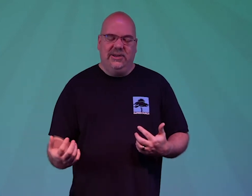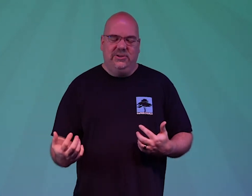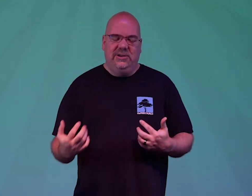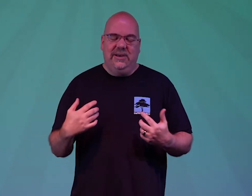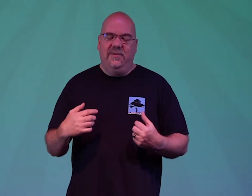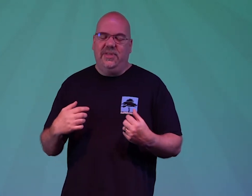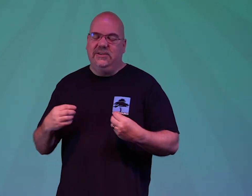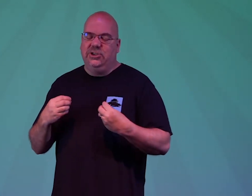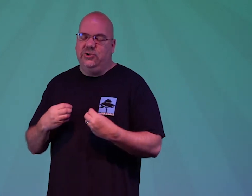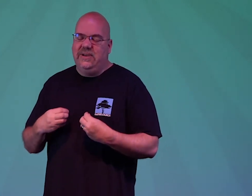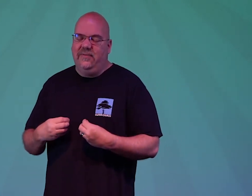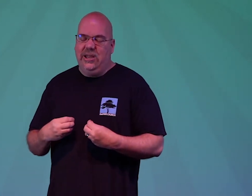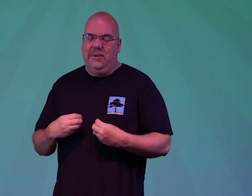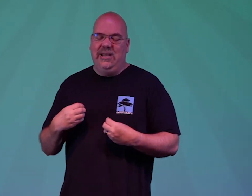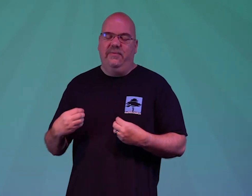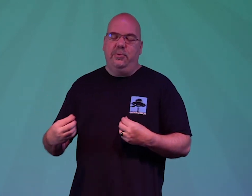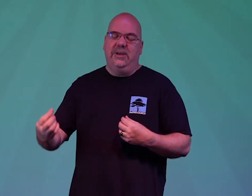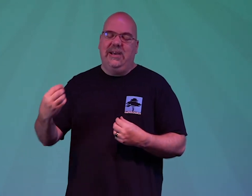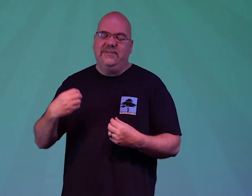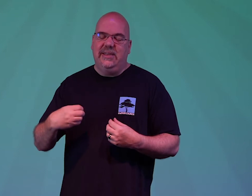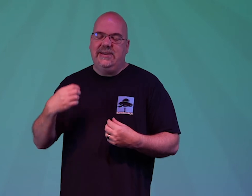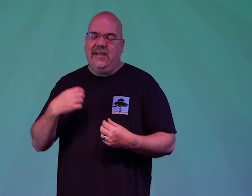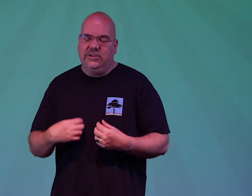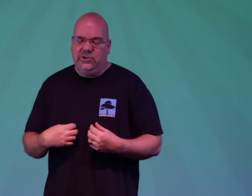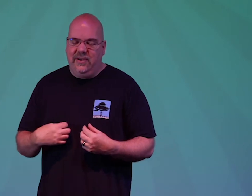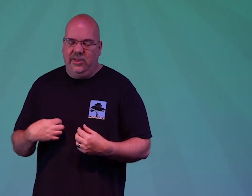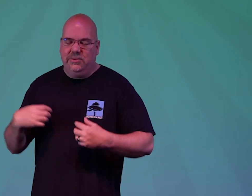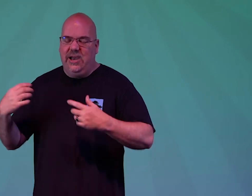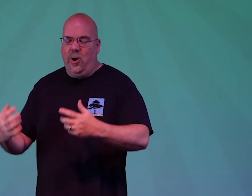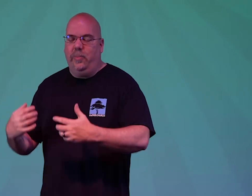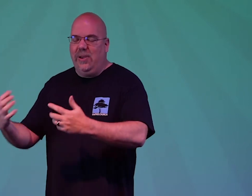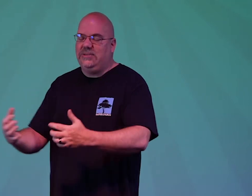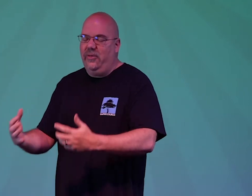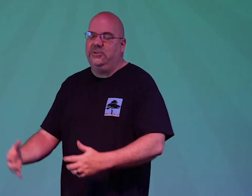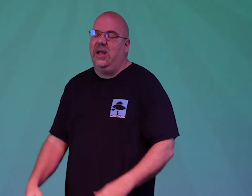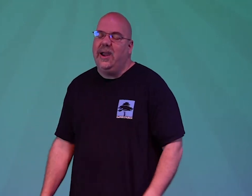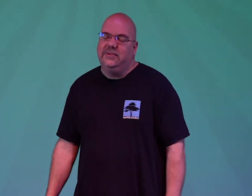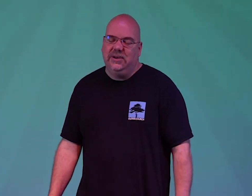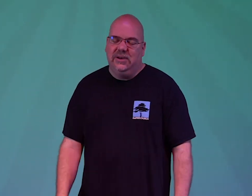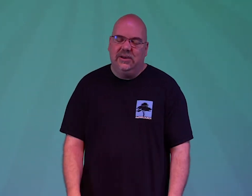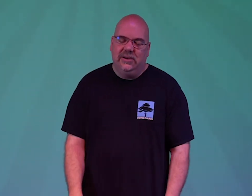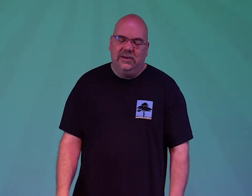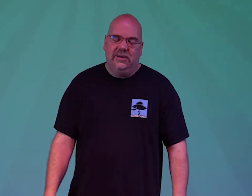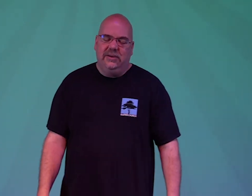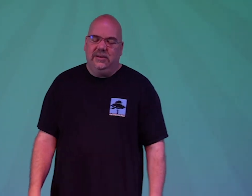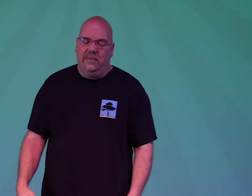of generosity to give the things that you've given them and give through the gifts and the talents that you've given them to help bless others lives